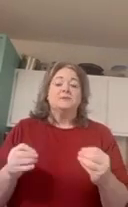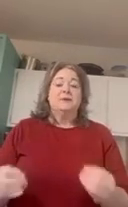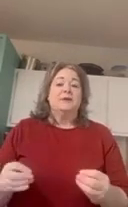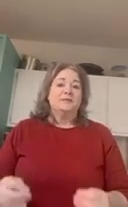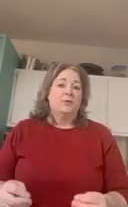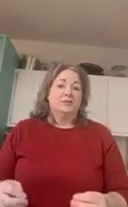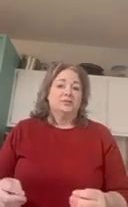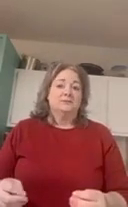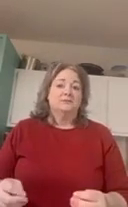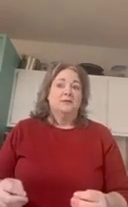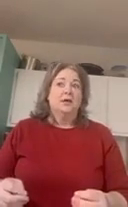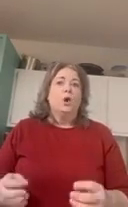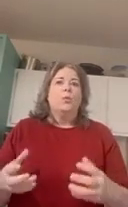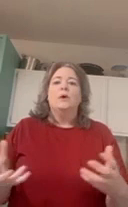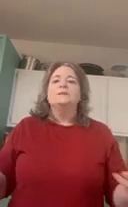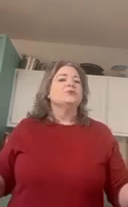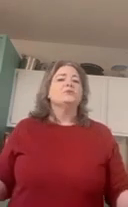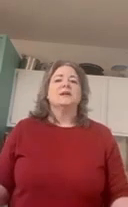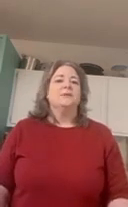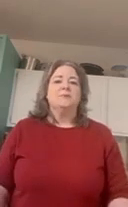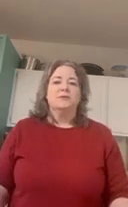me an amazing question what is it you're looking to build